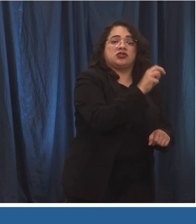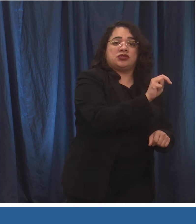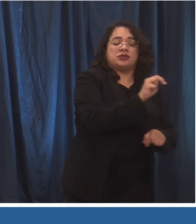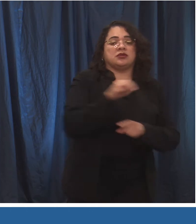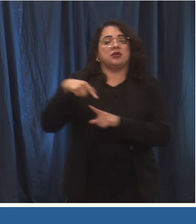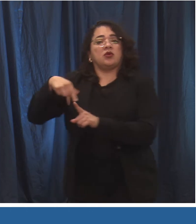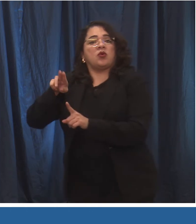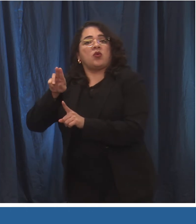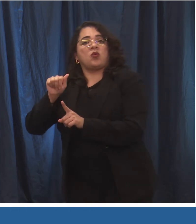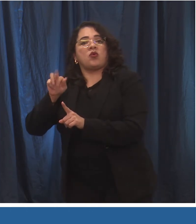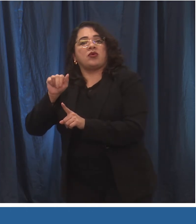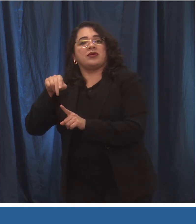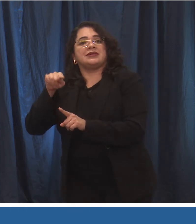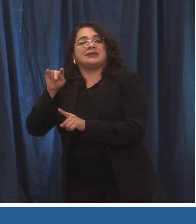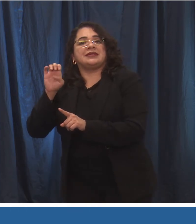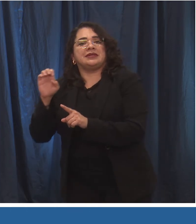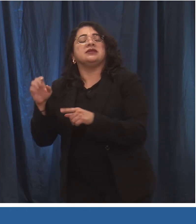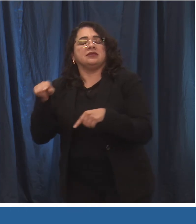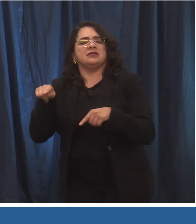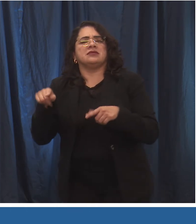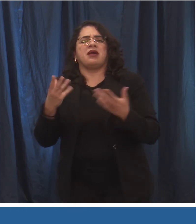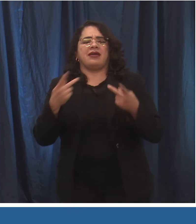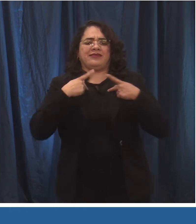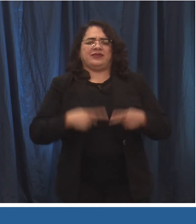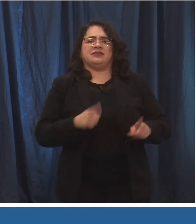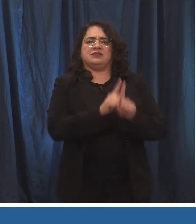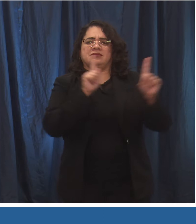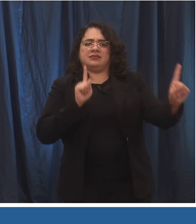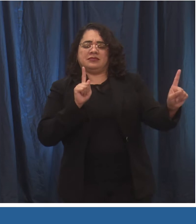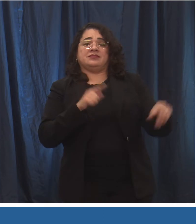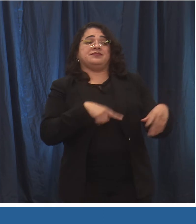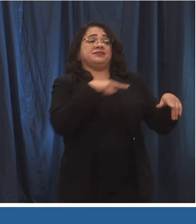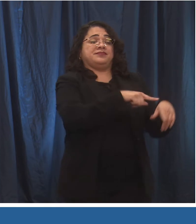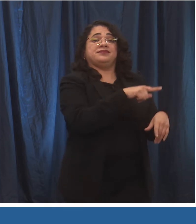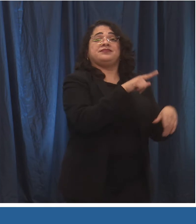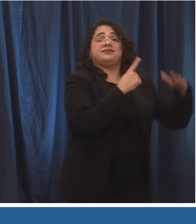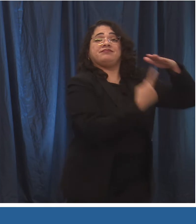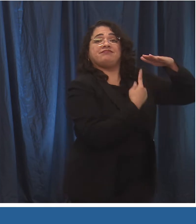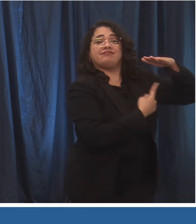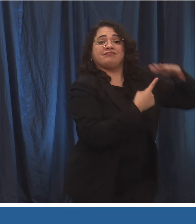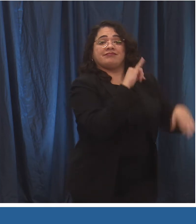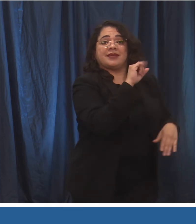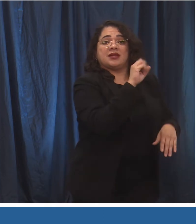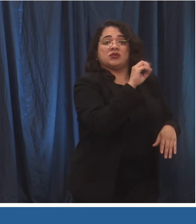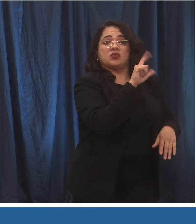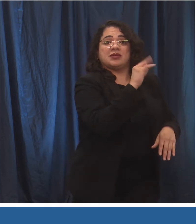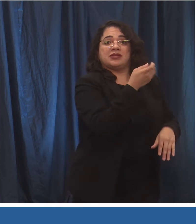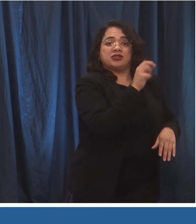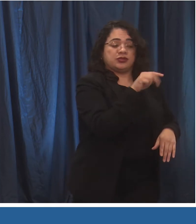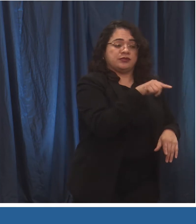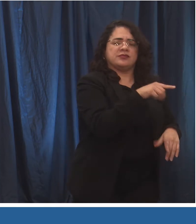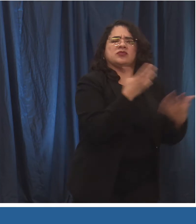of physical distancing. The first thing I'll talk about is isolation. Isolation is a tool